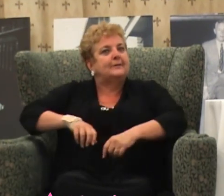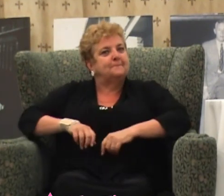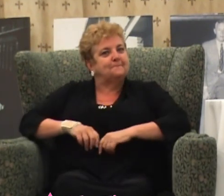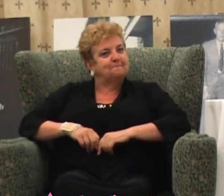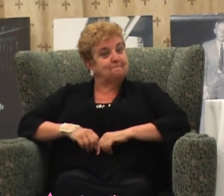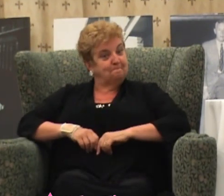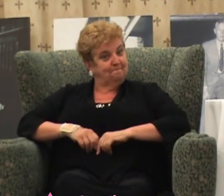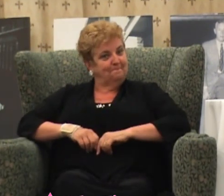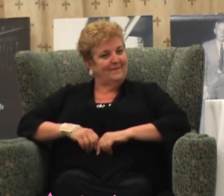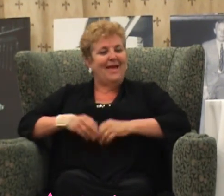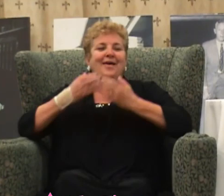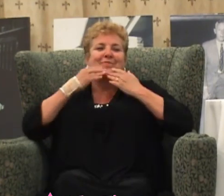Thanks for letting me share with you.